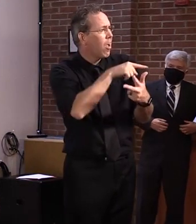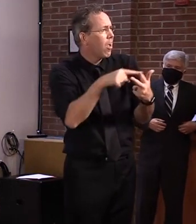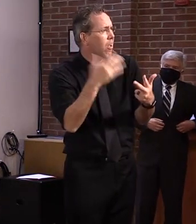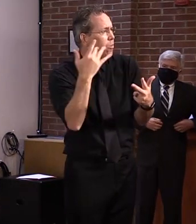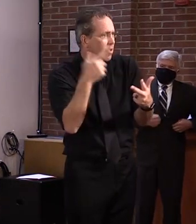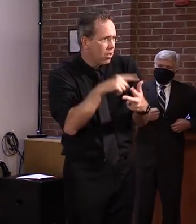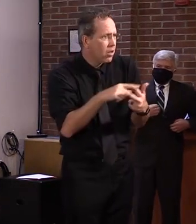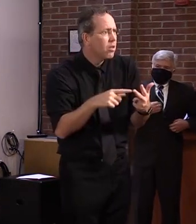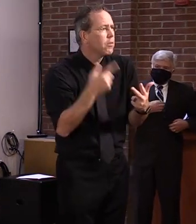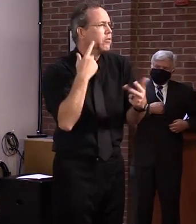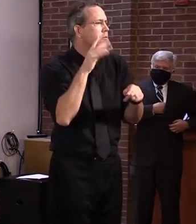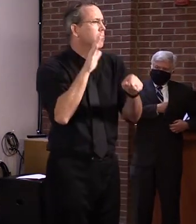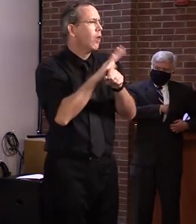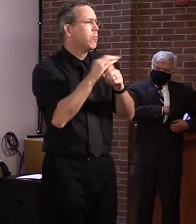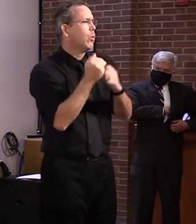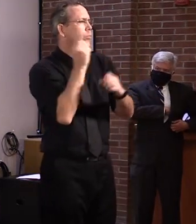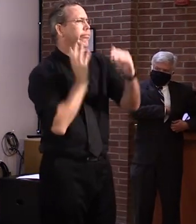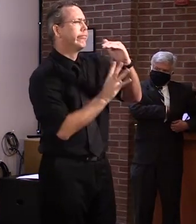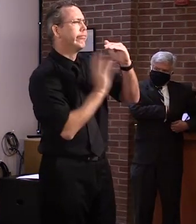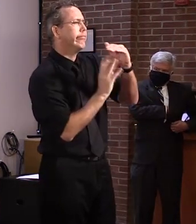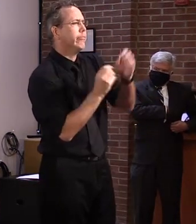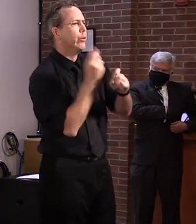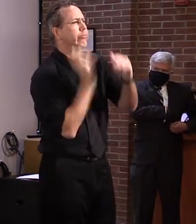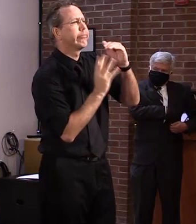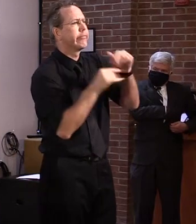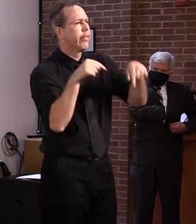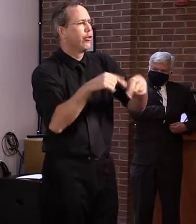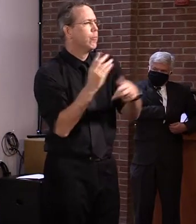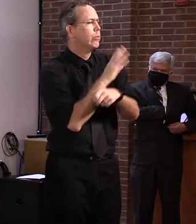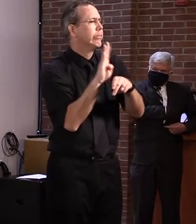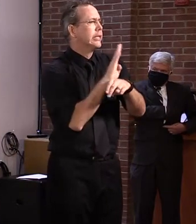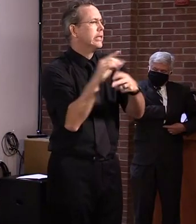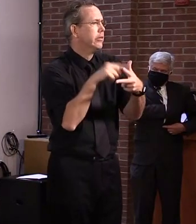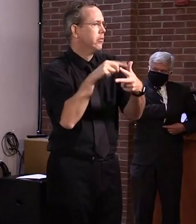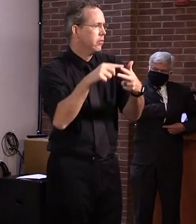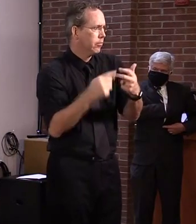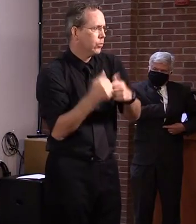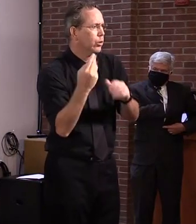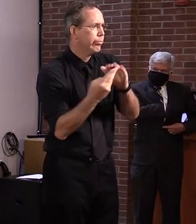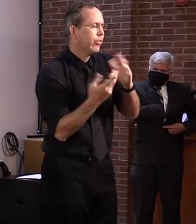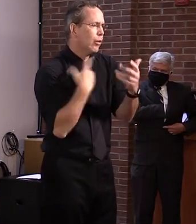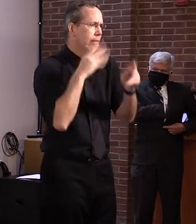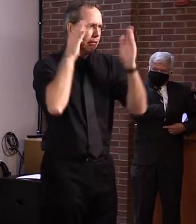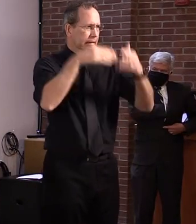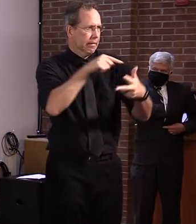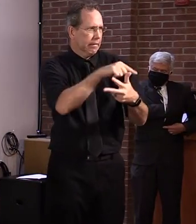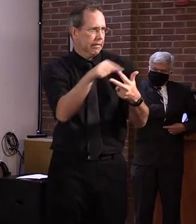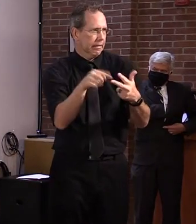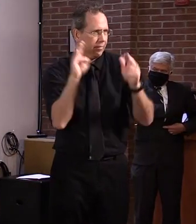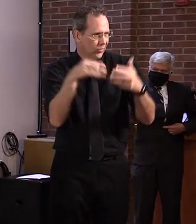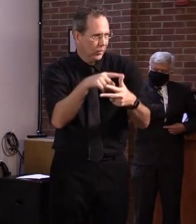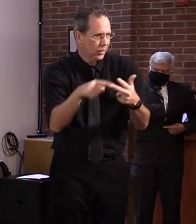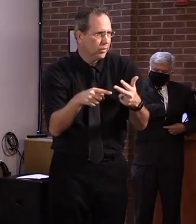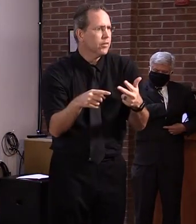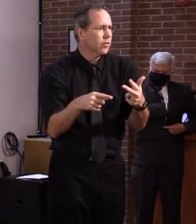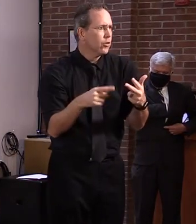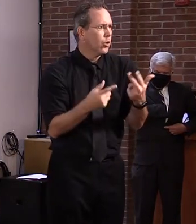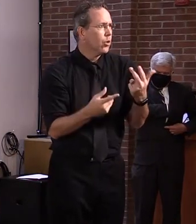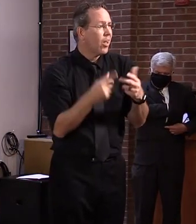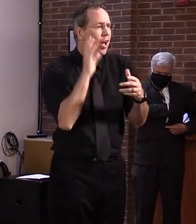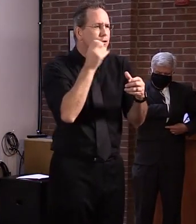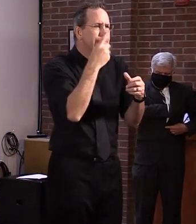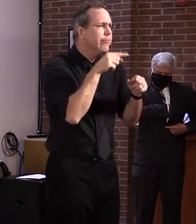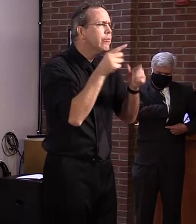have more customer, direct customer contact at. So I understand the concerns of our